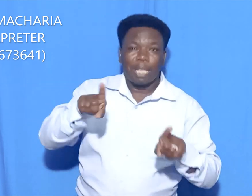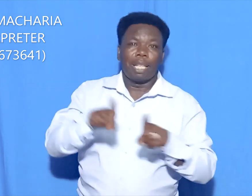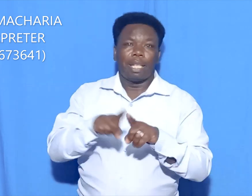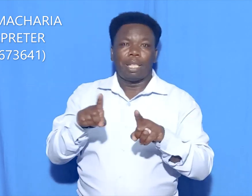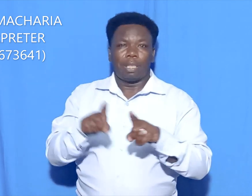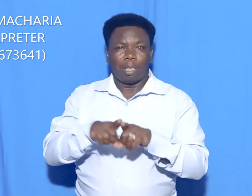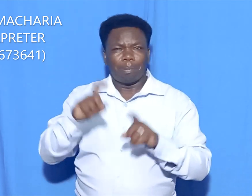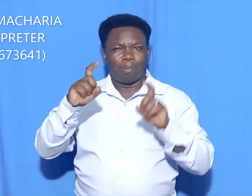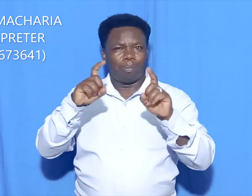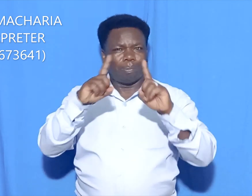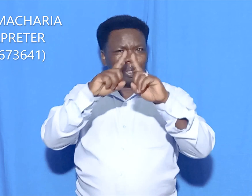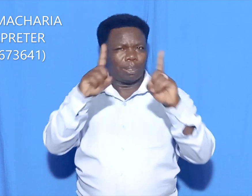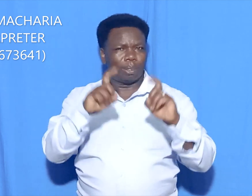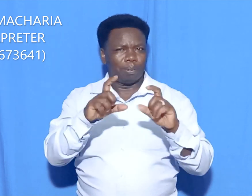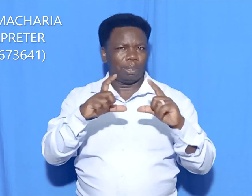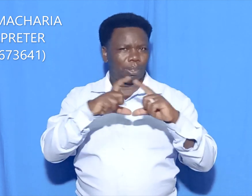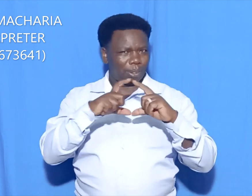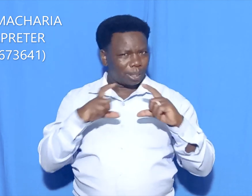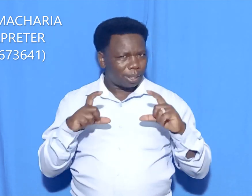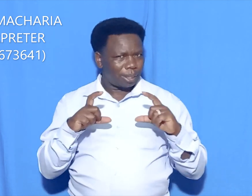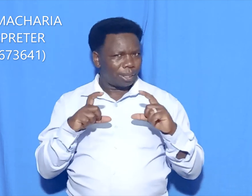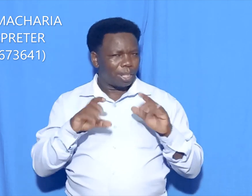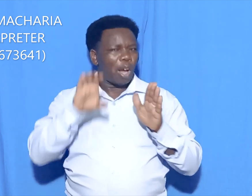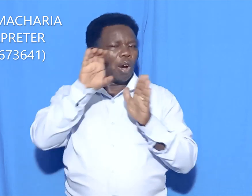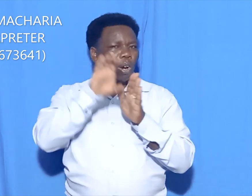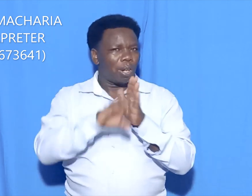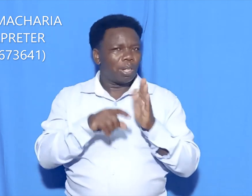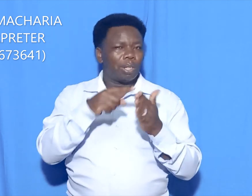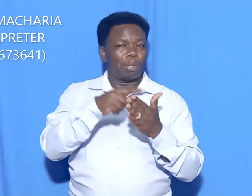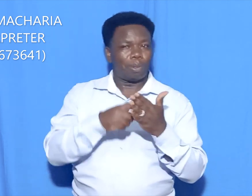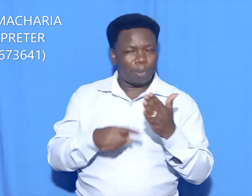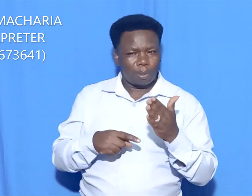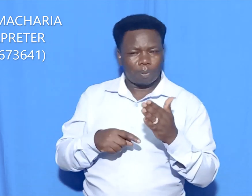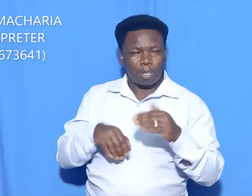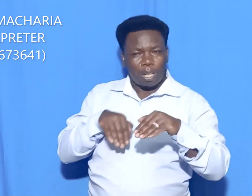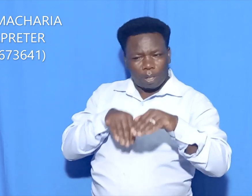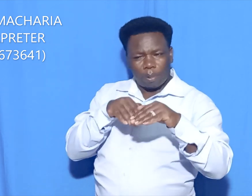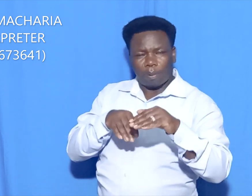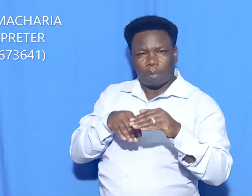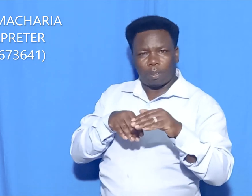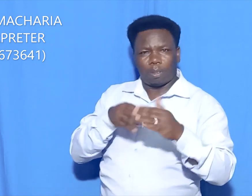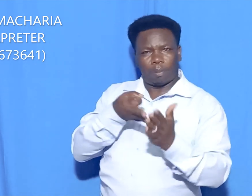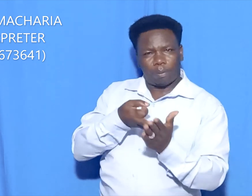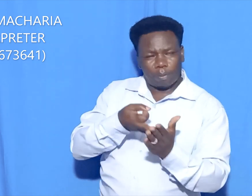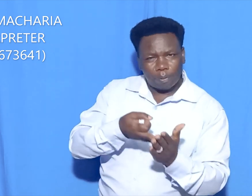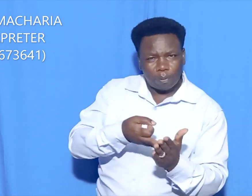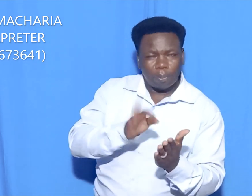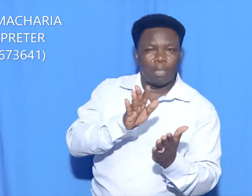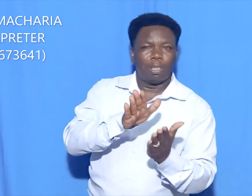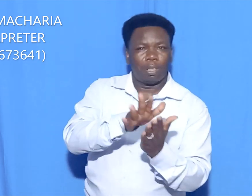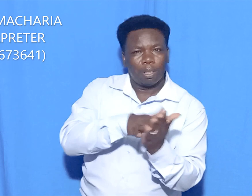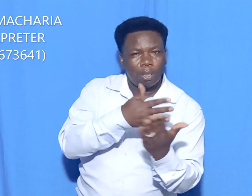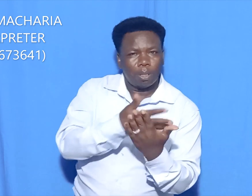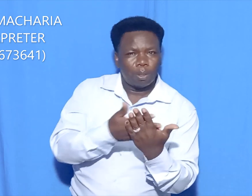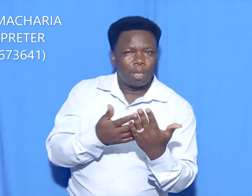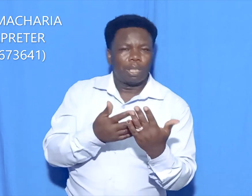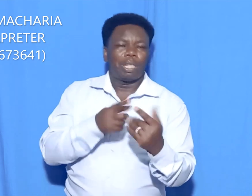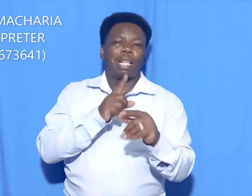The cost is as par fees structured. The deadline is as par the